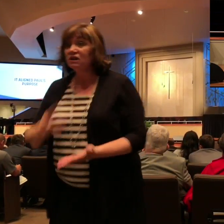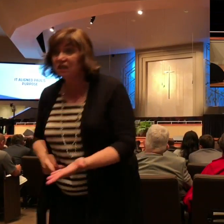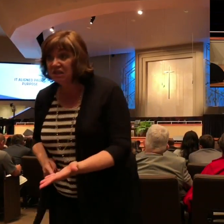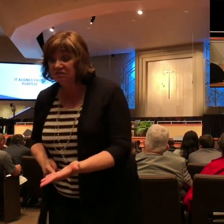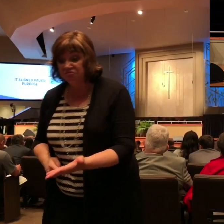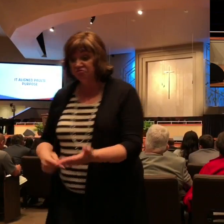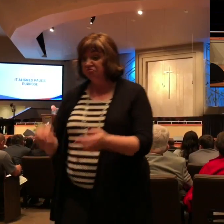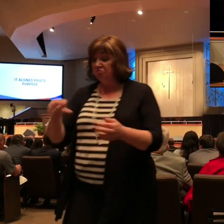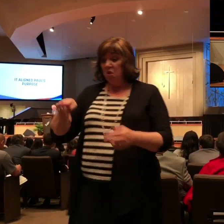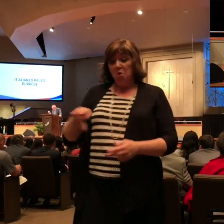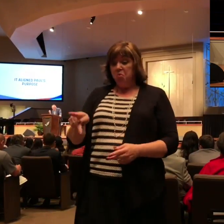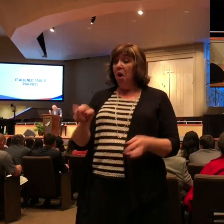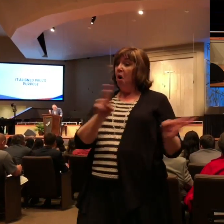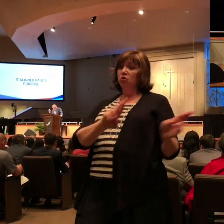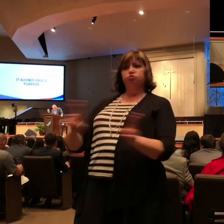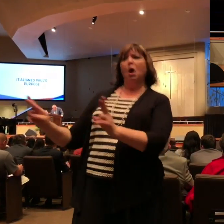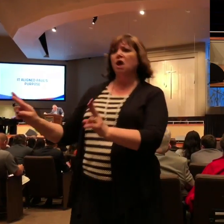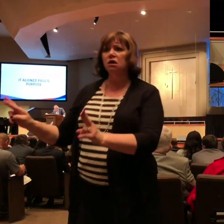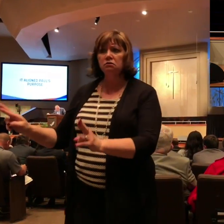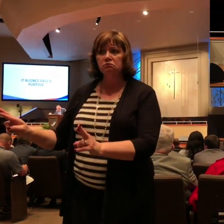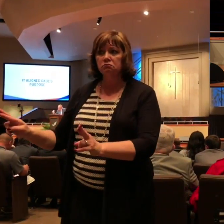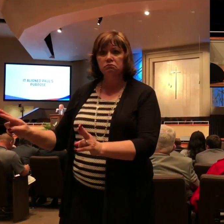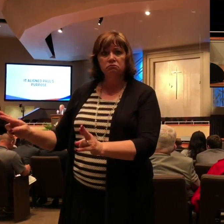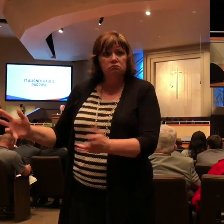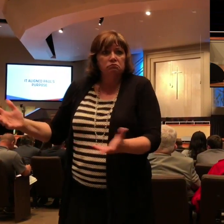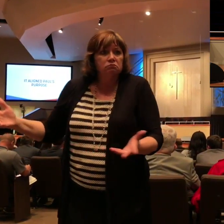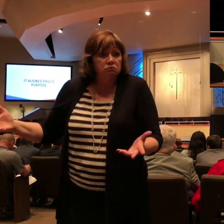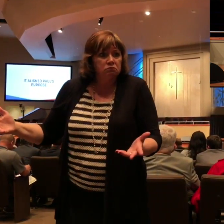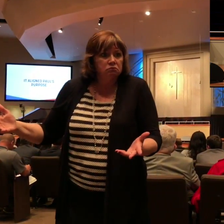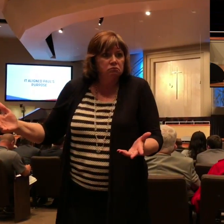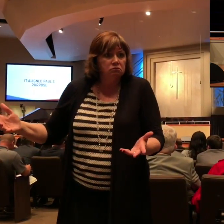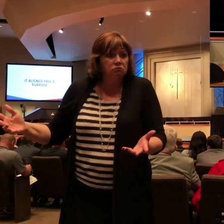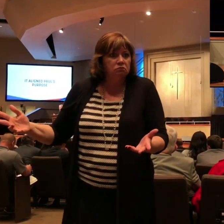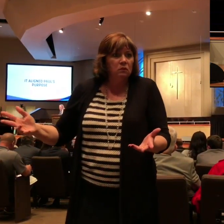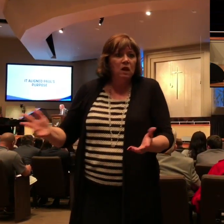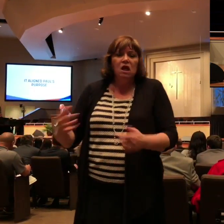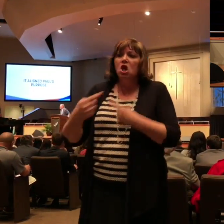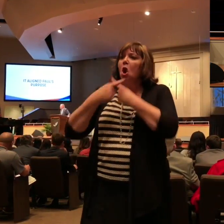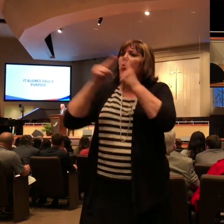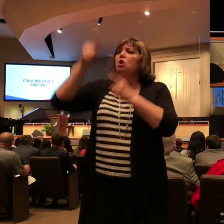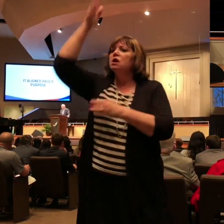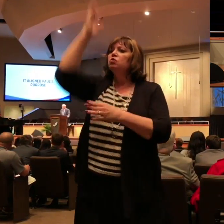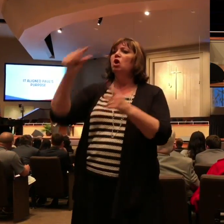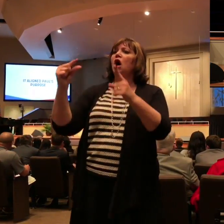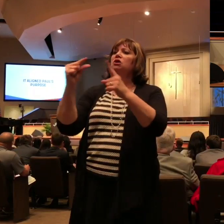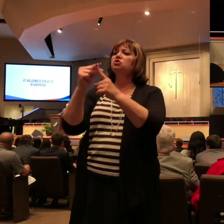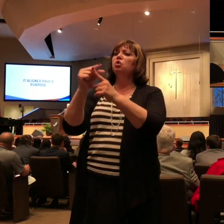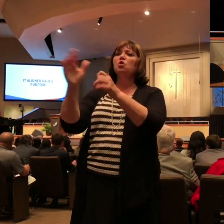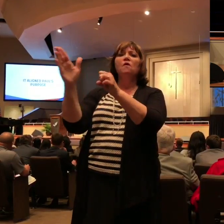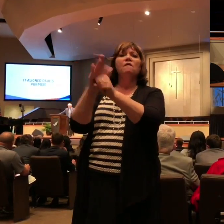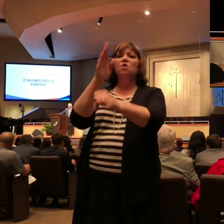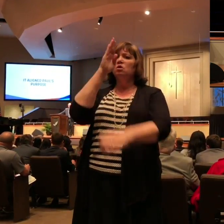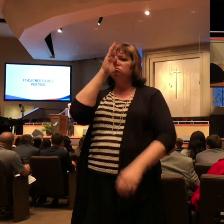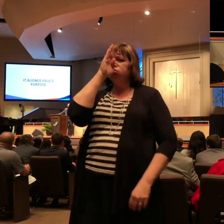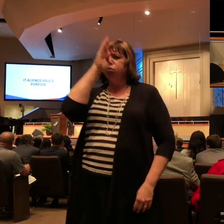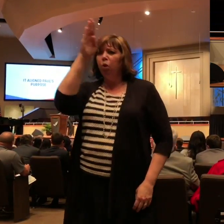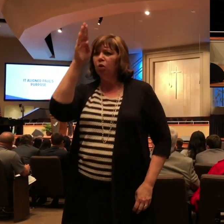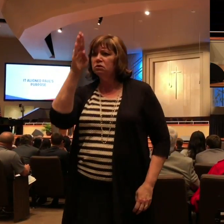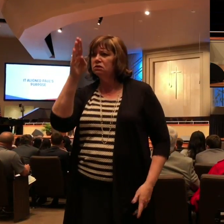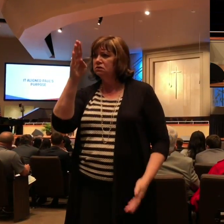and as they were all filled with the Holy Ghost and they spake the word of God with boldness friend may you and I as we go to work tomorrow speak the